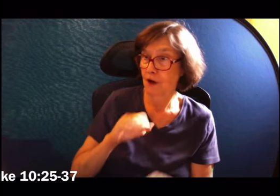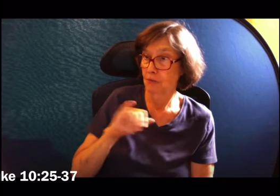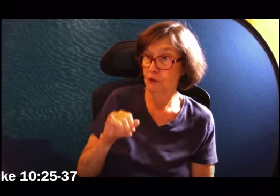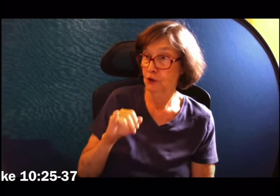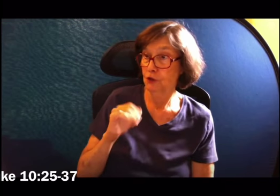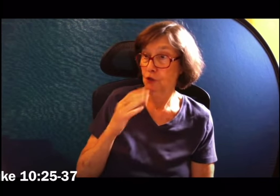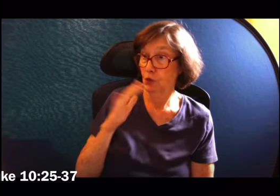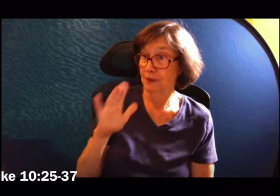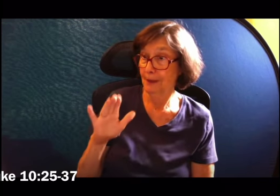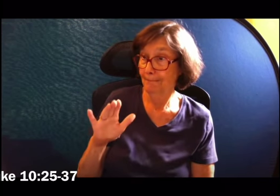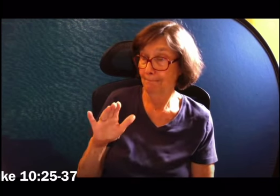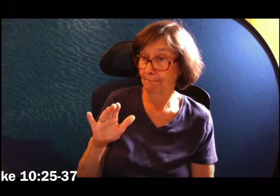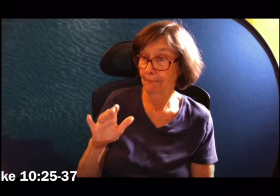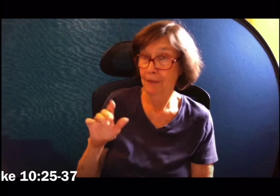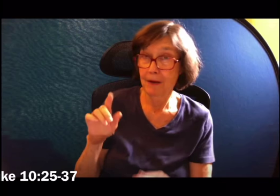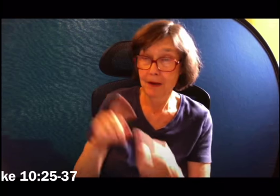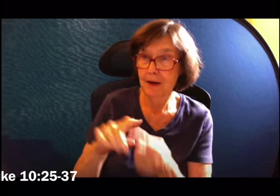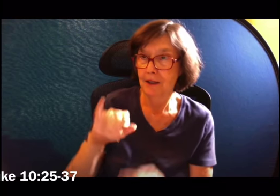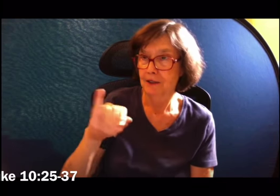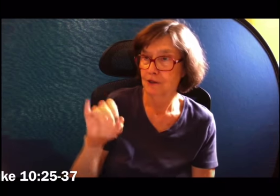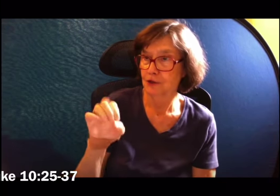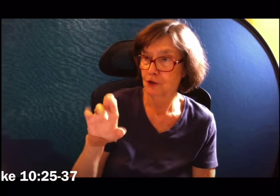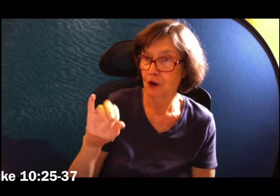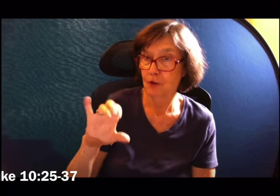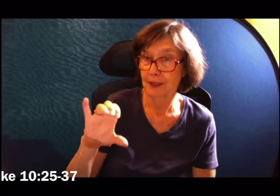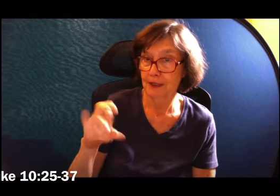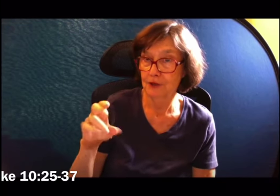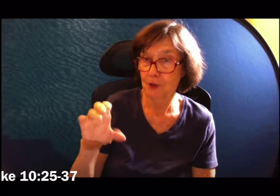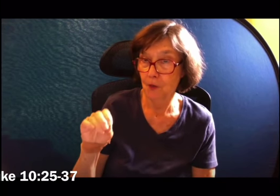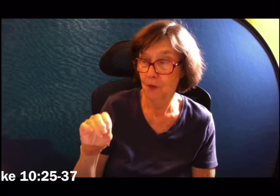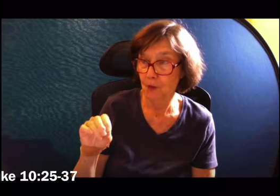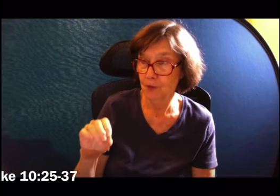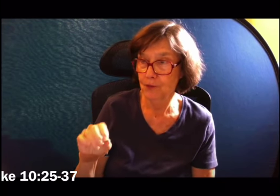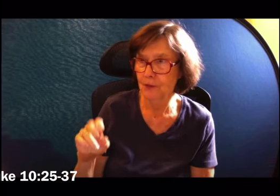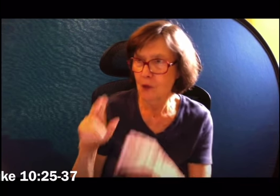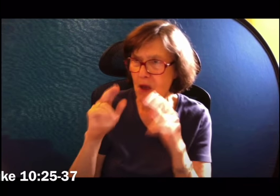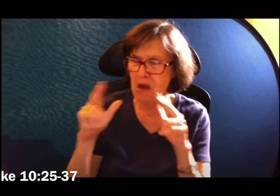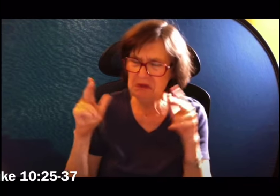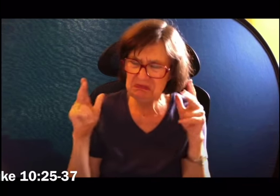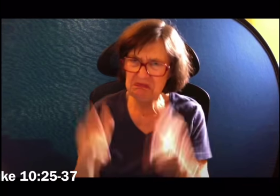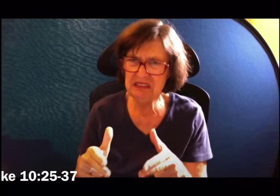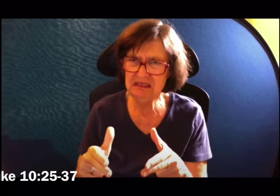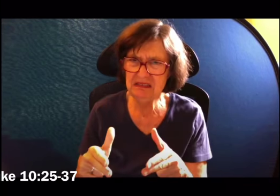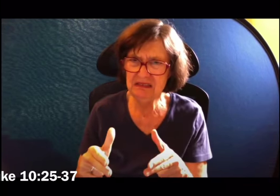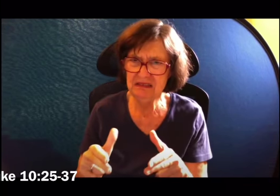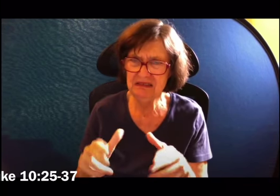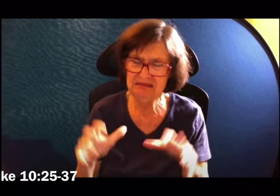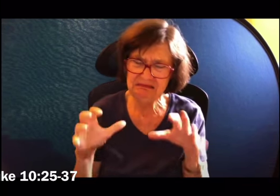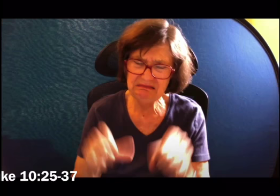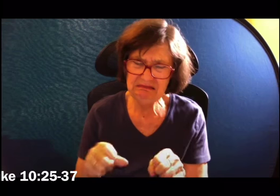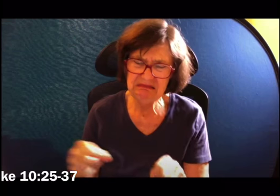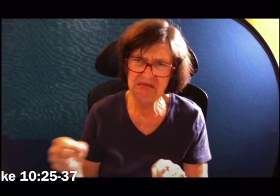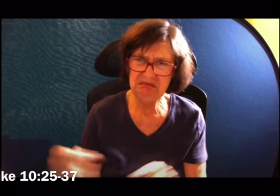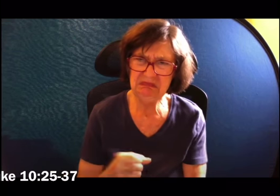a man fell victims to robbers as he went down from Jerusalem to Jericho.